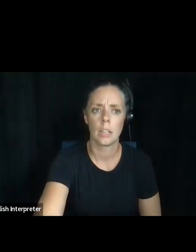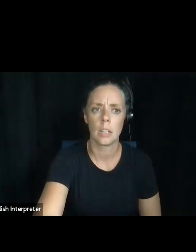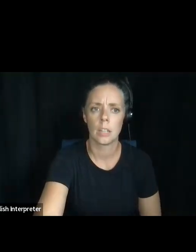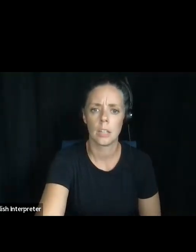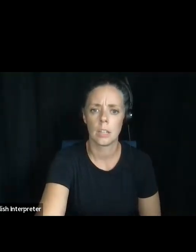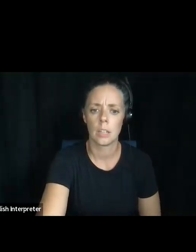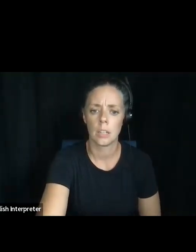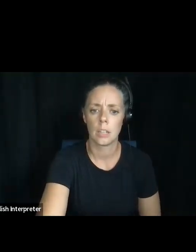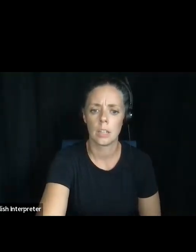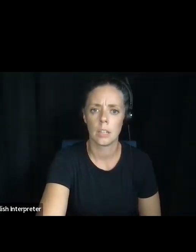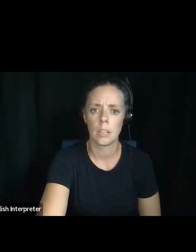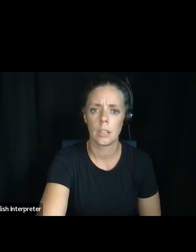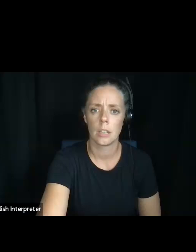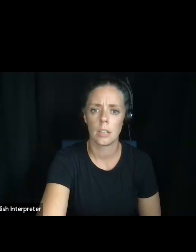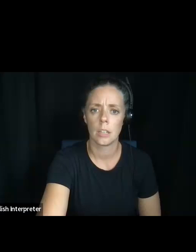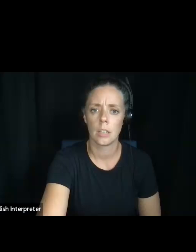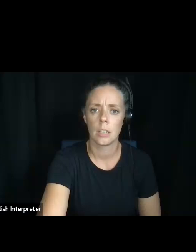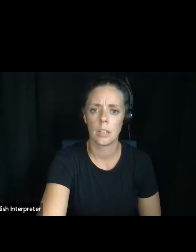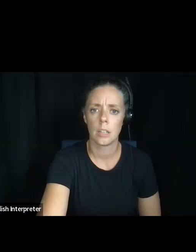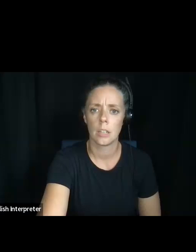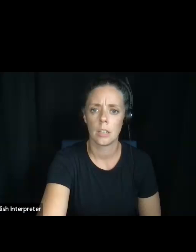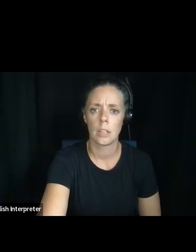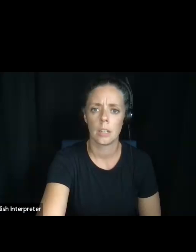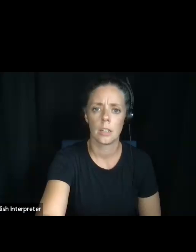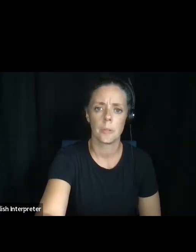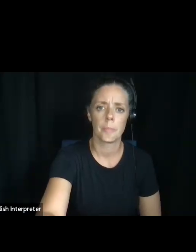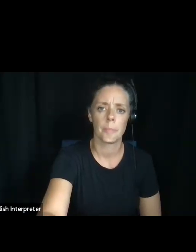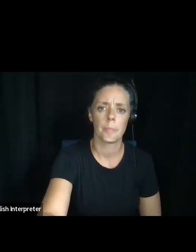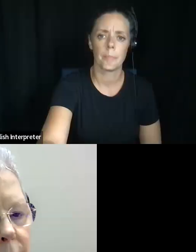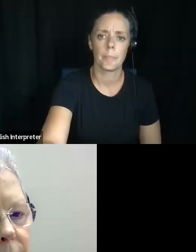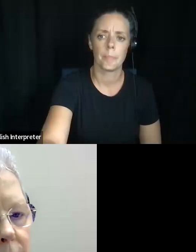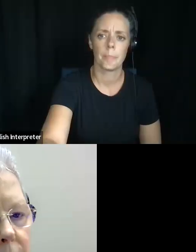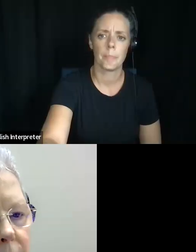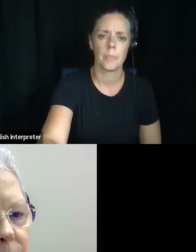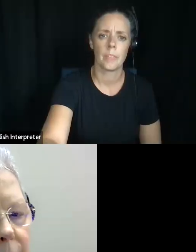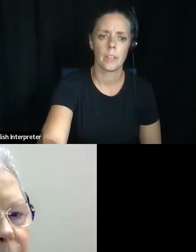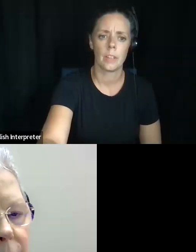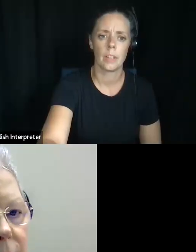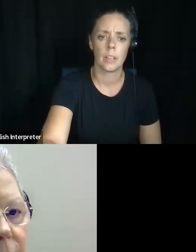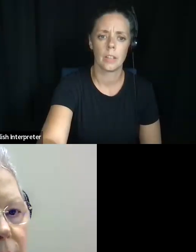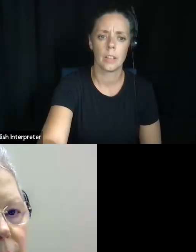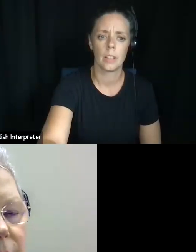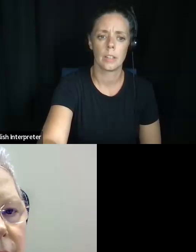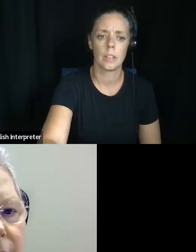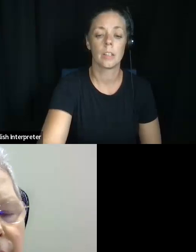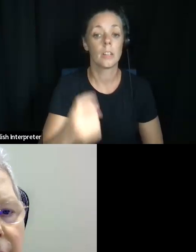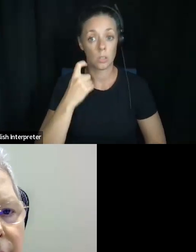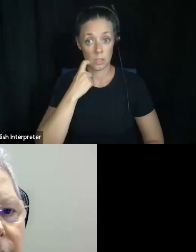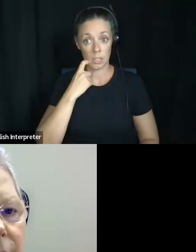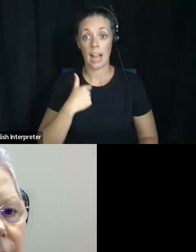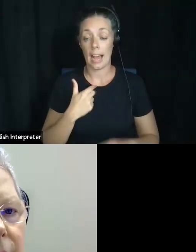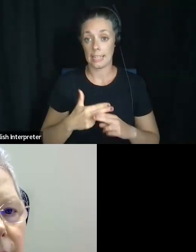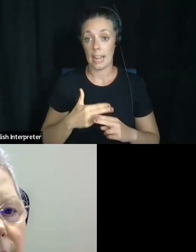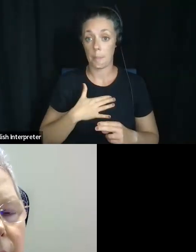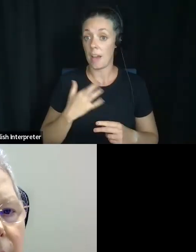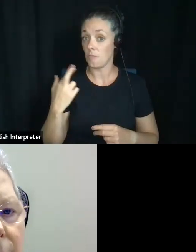like, you know, was ill recently and I named, um, a friend as my next of kin contact,